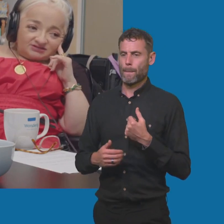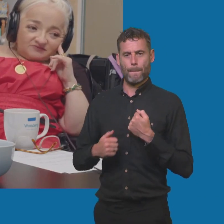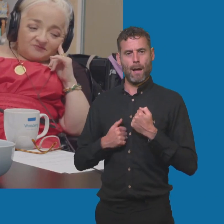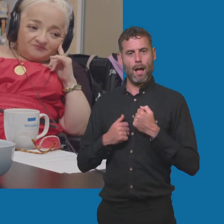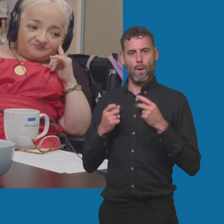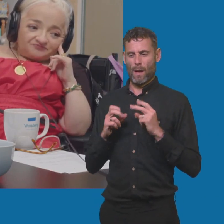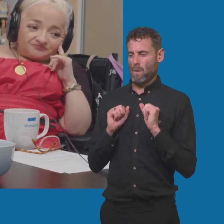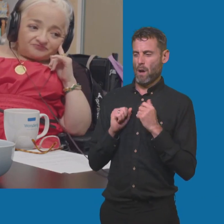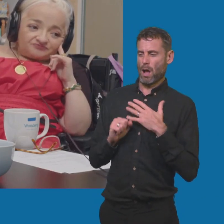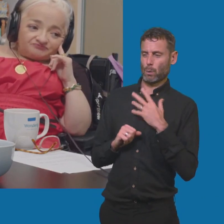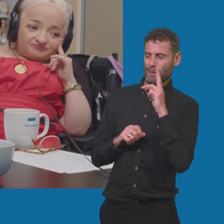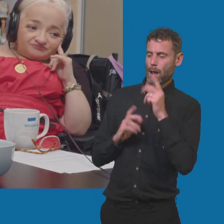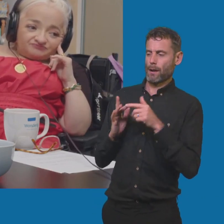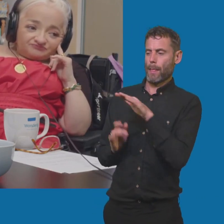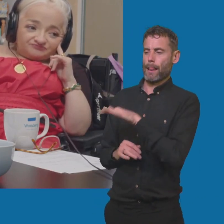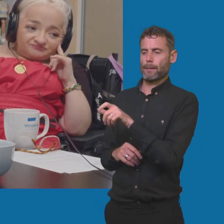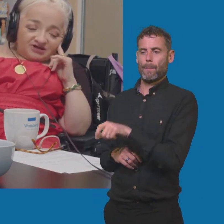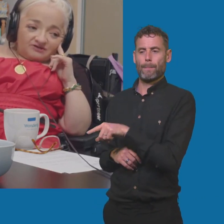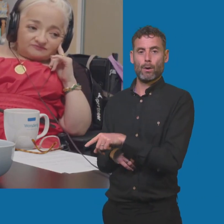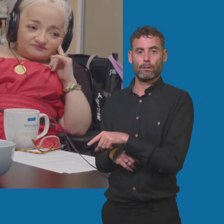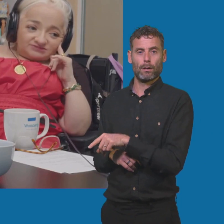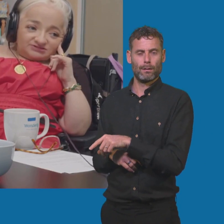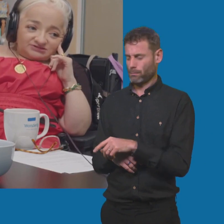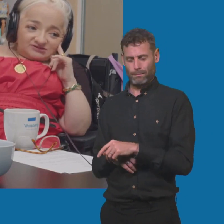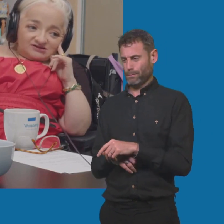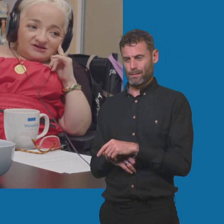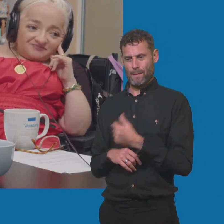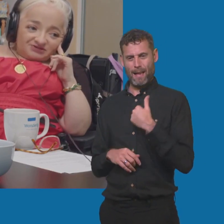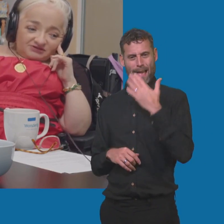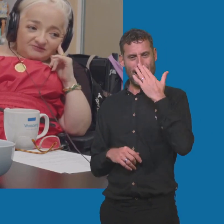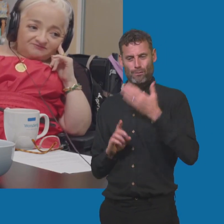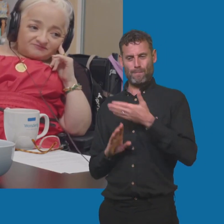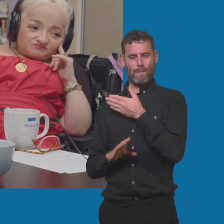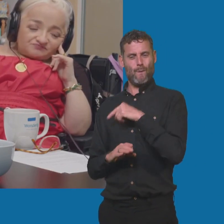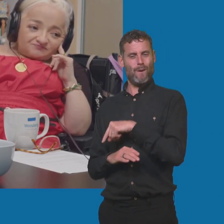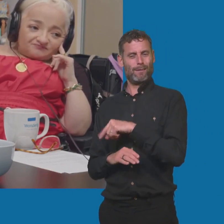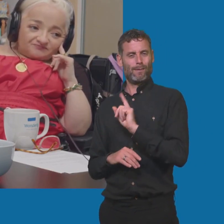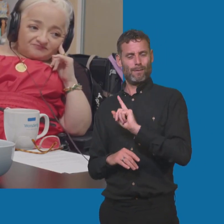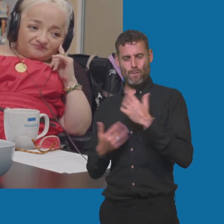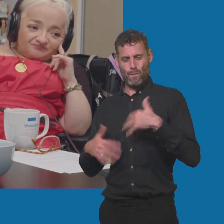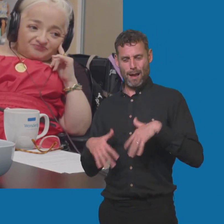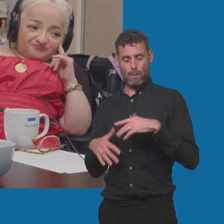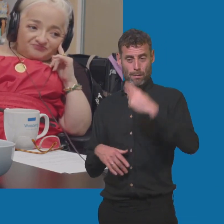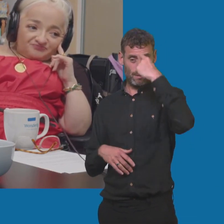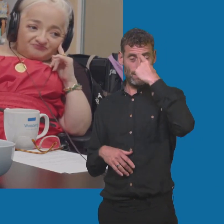person. I can't see, what? It's crazy and I think, yeah, it's because of our own